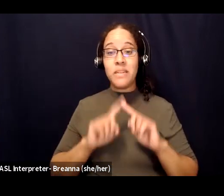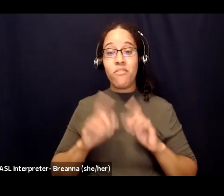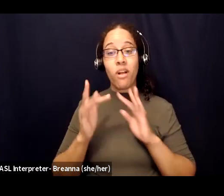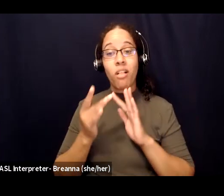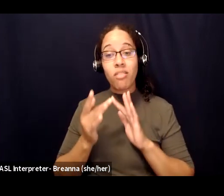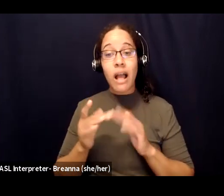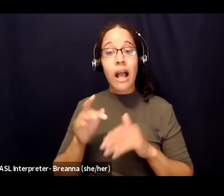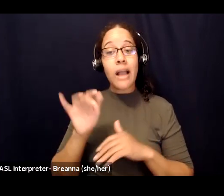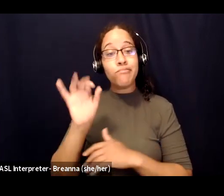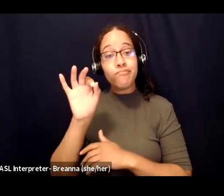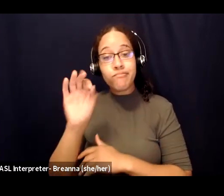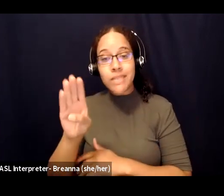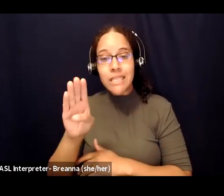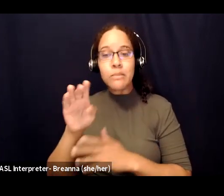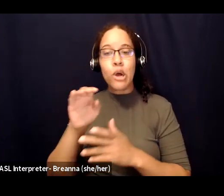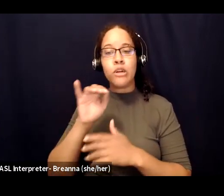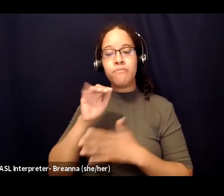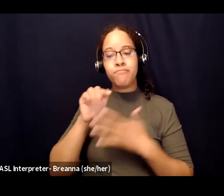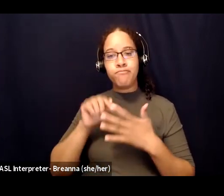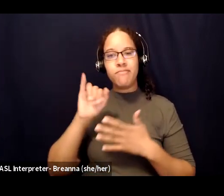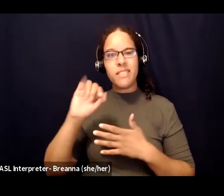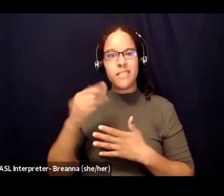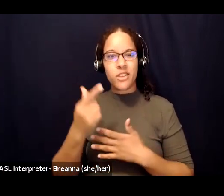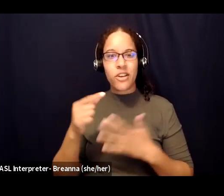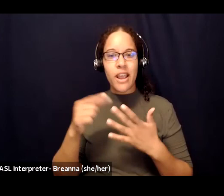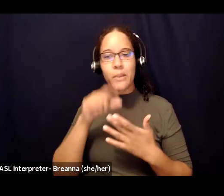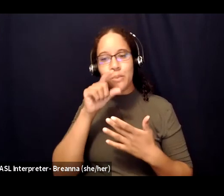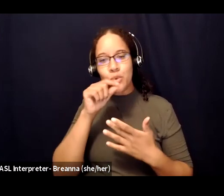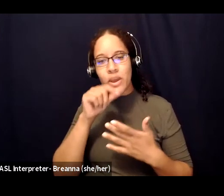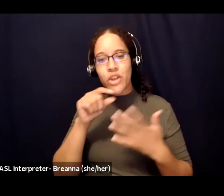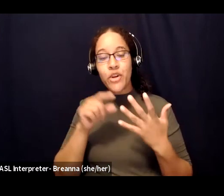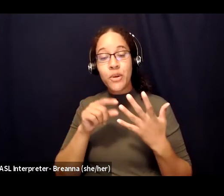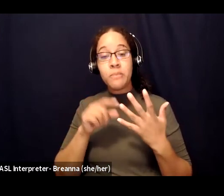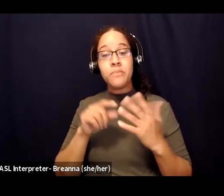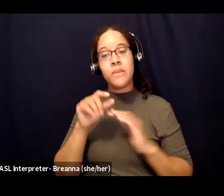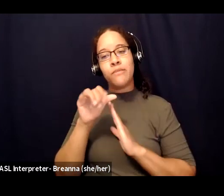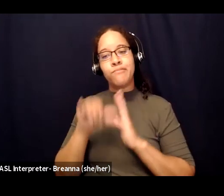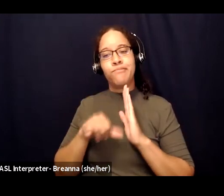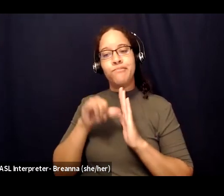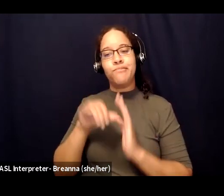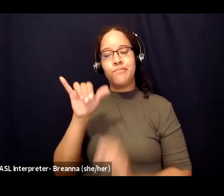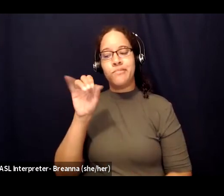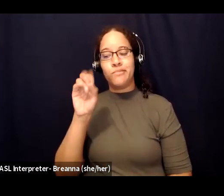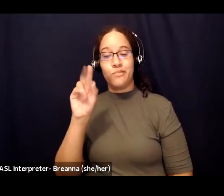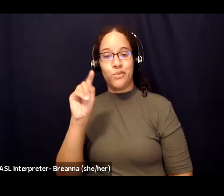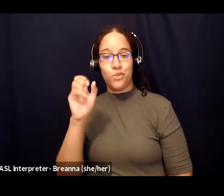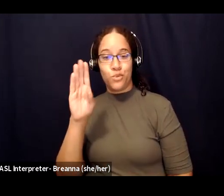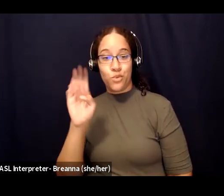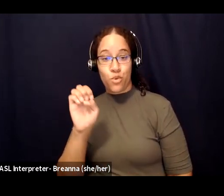follow us on instagram twitter you can subscribe to our youtube channel that's where we post the recordings for all of our webinars and you can also